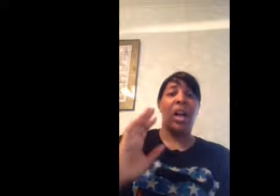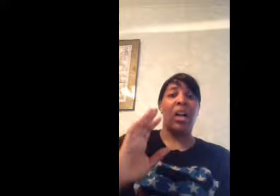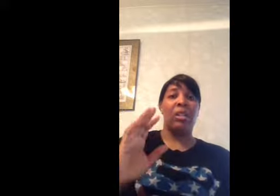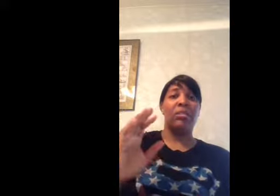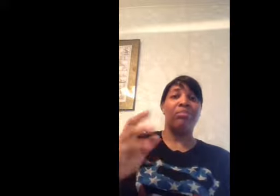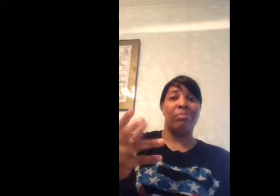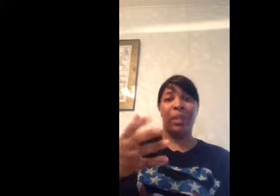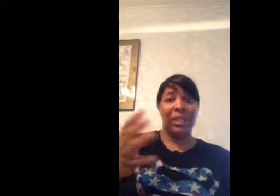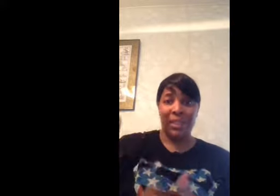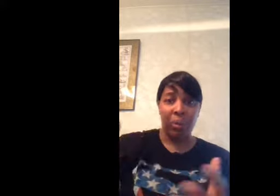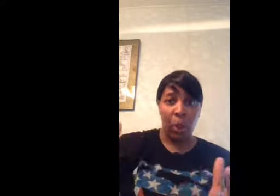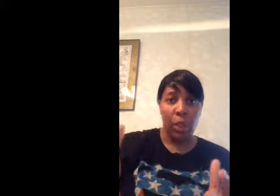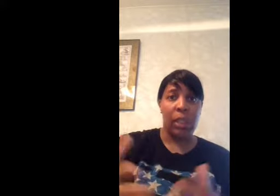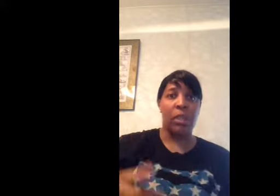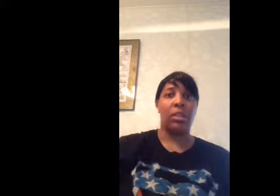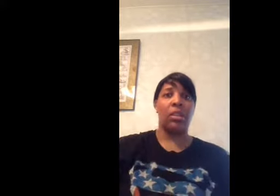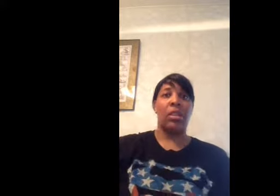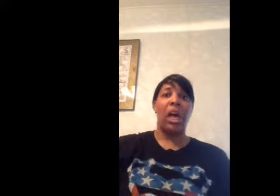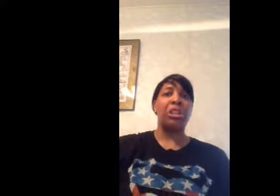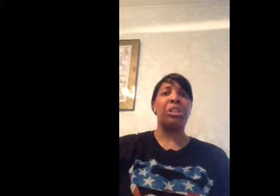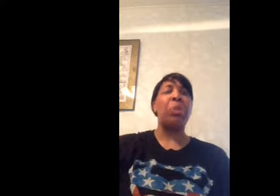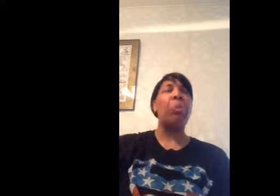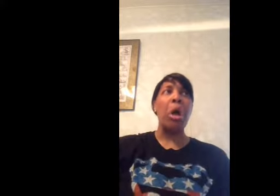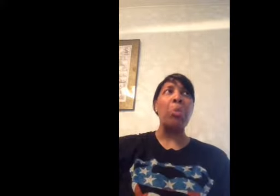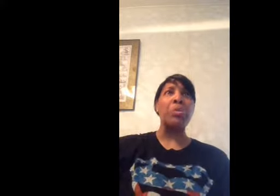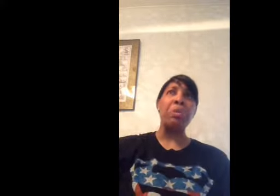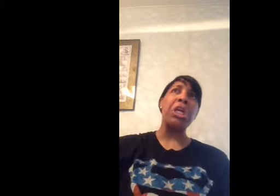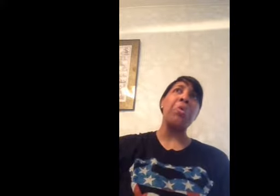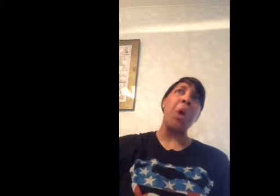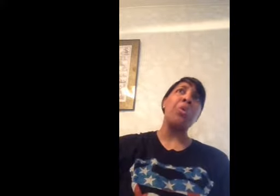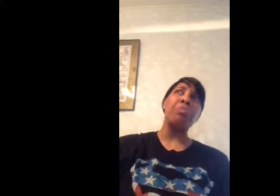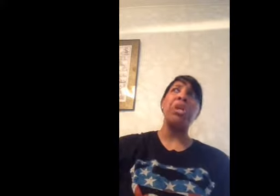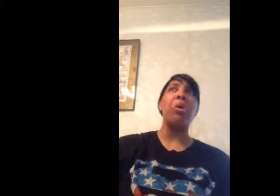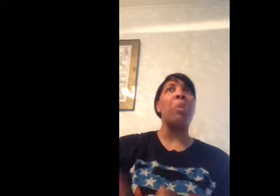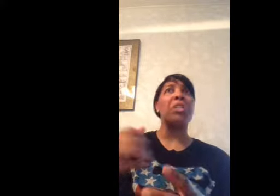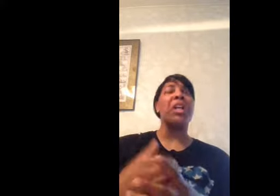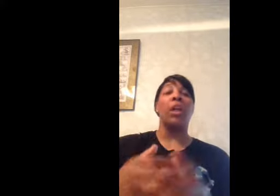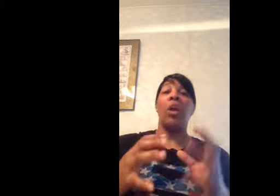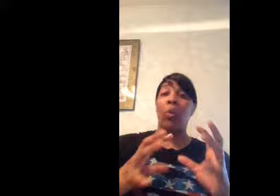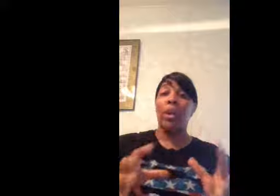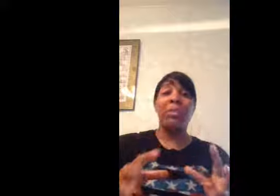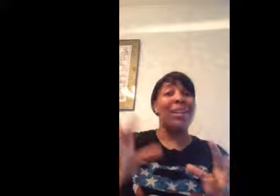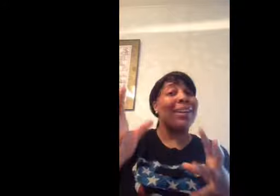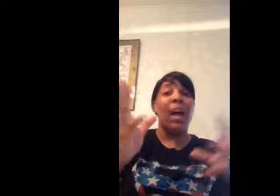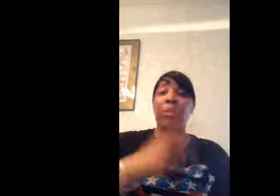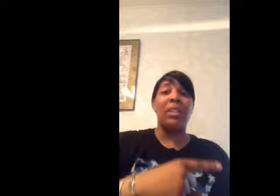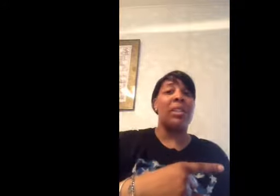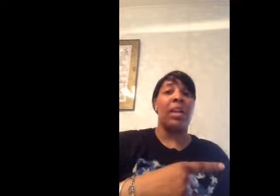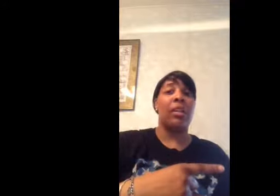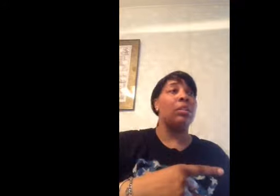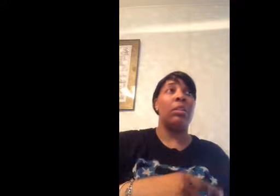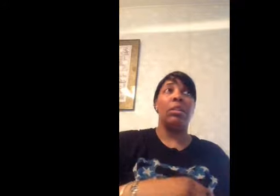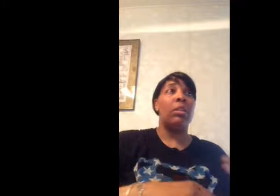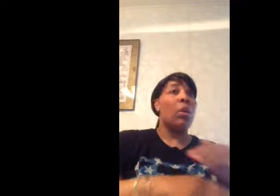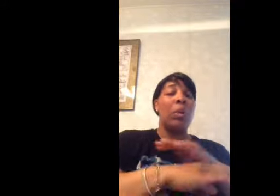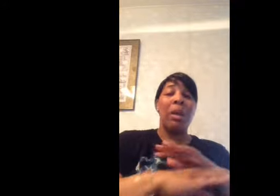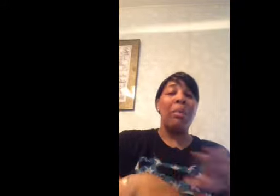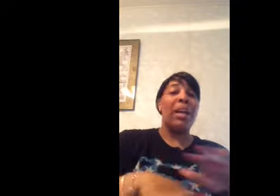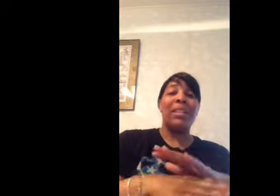I'll be a sick person. I'll just say, woe is me, woe is me, oh, I'm sick. When I'm sick, I'll be sick. When my body